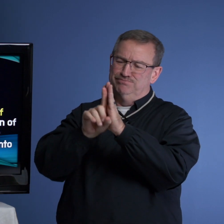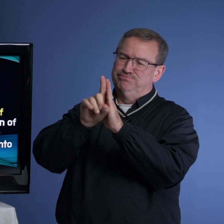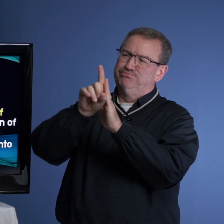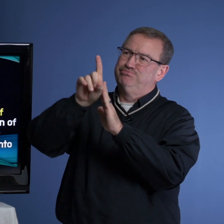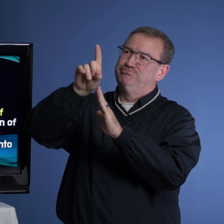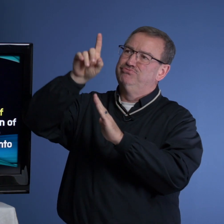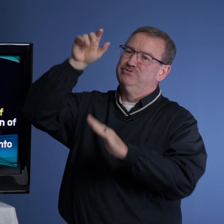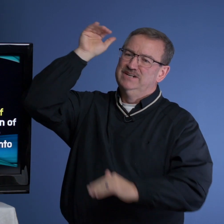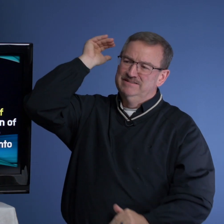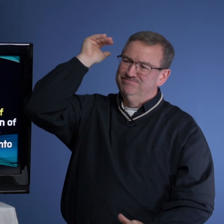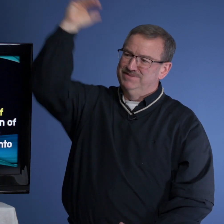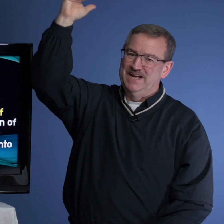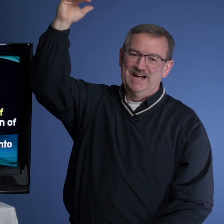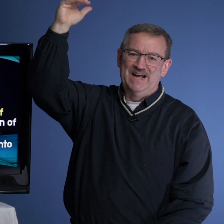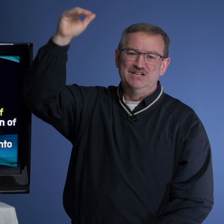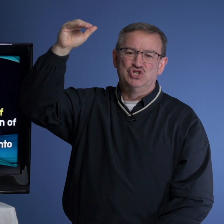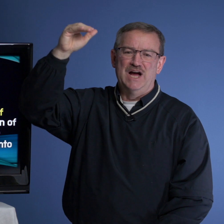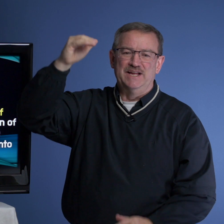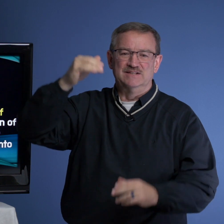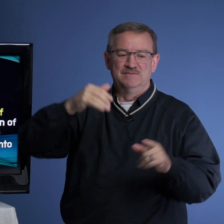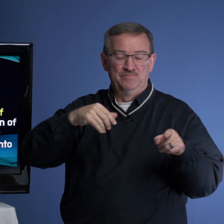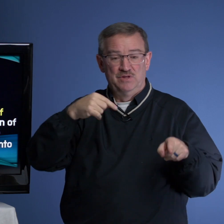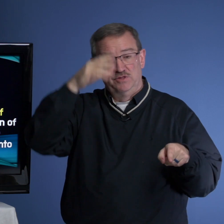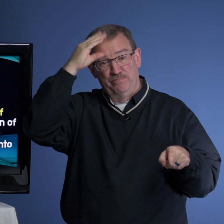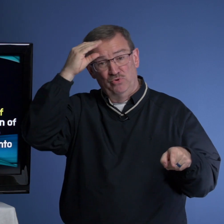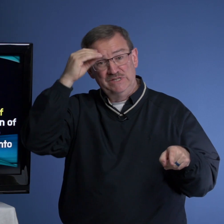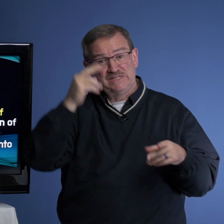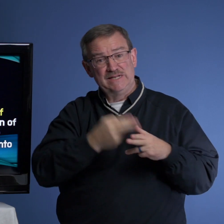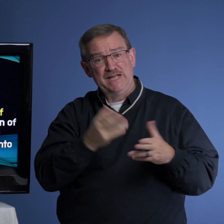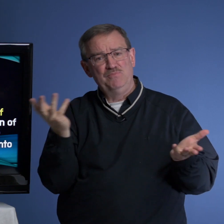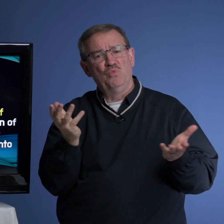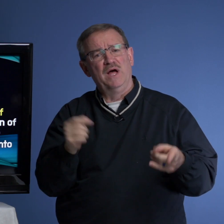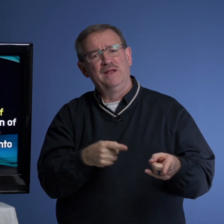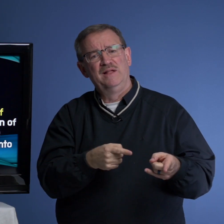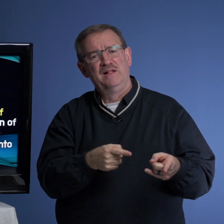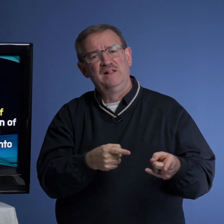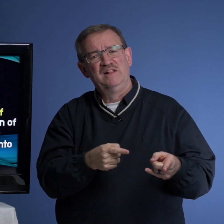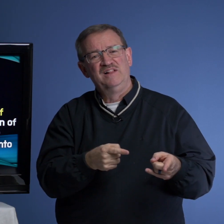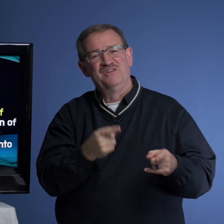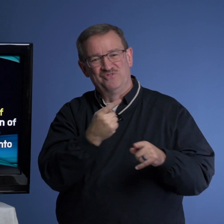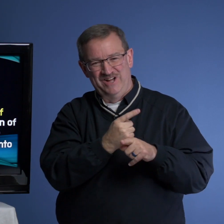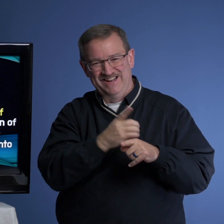giant. The boy's name, what? Right.